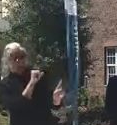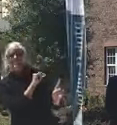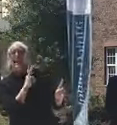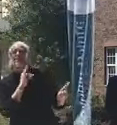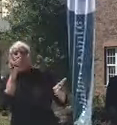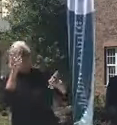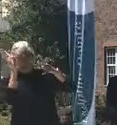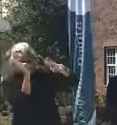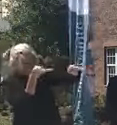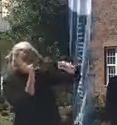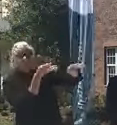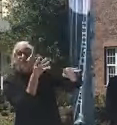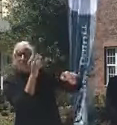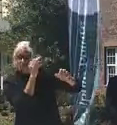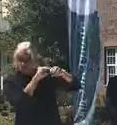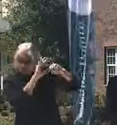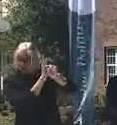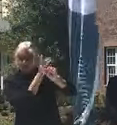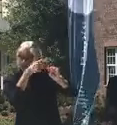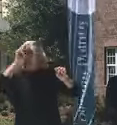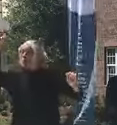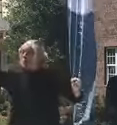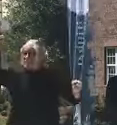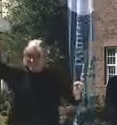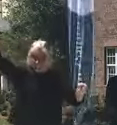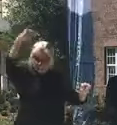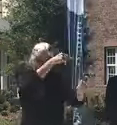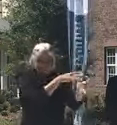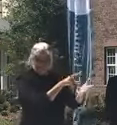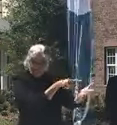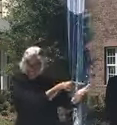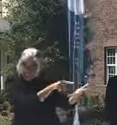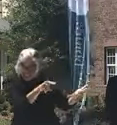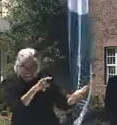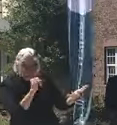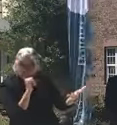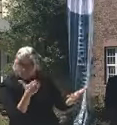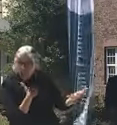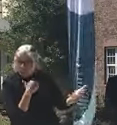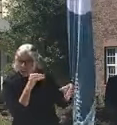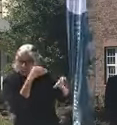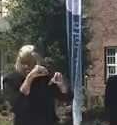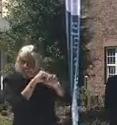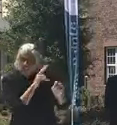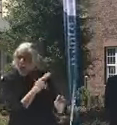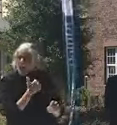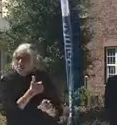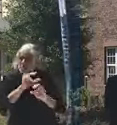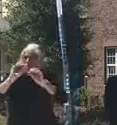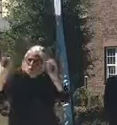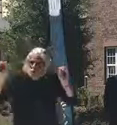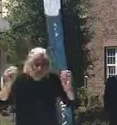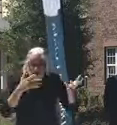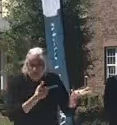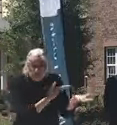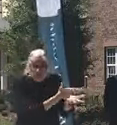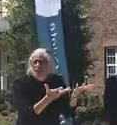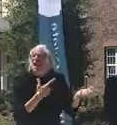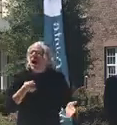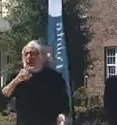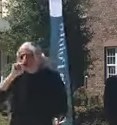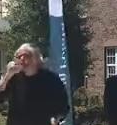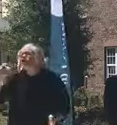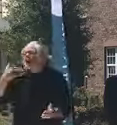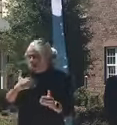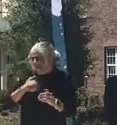else, mostly New York City. They don't have any evidence of an actual infection occurring in the hospital. Now, I'm sure it's happened some places, but it's been